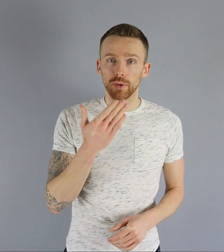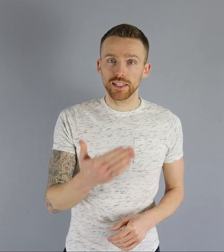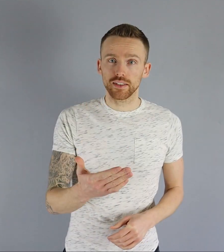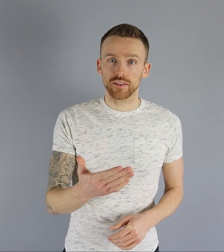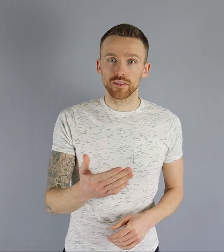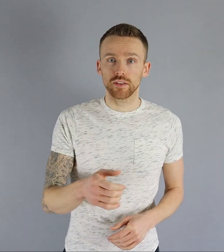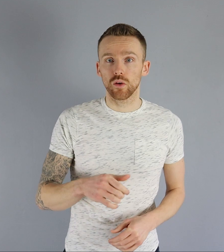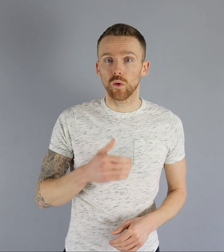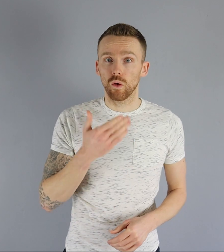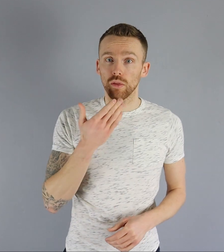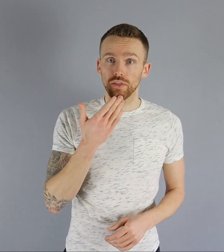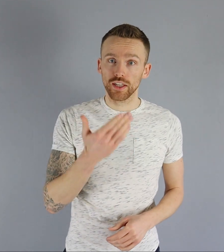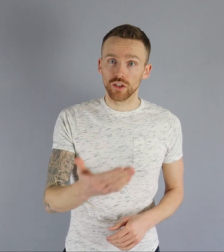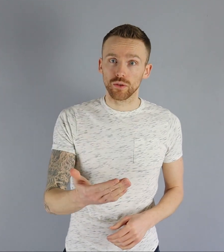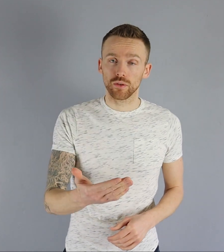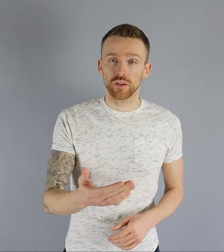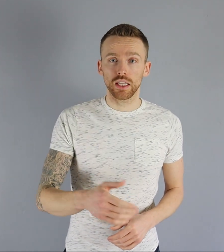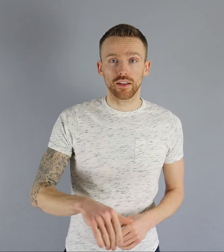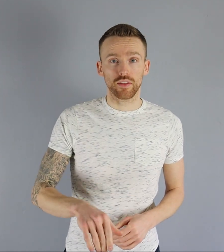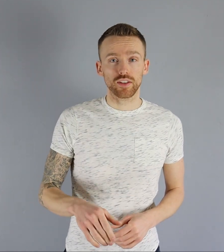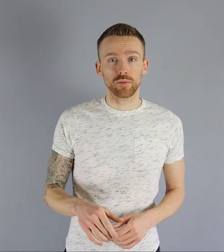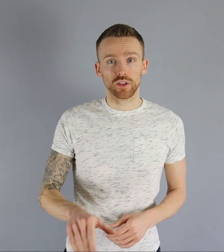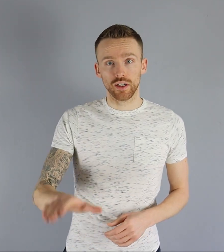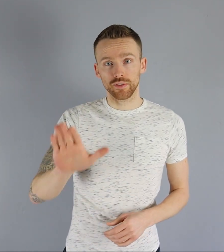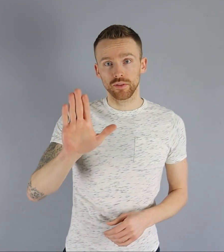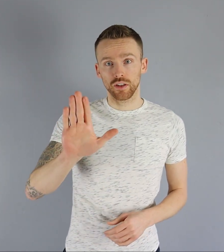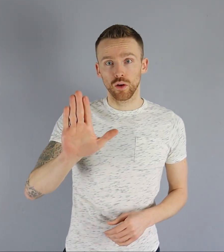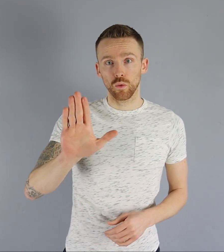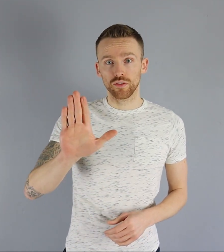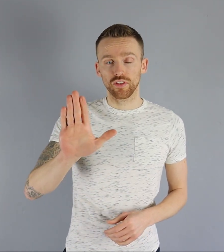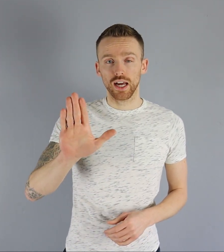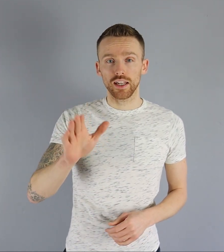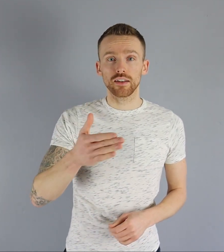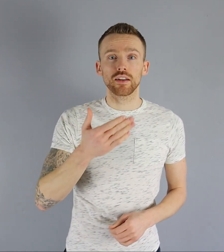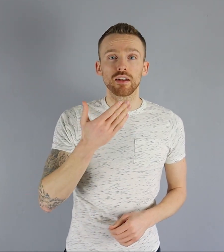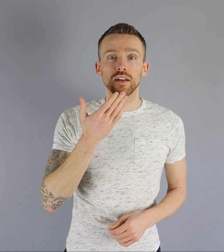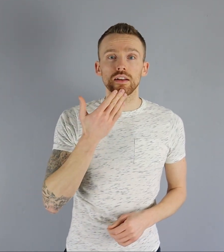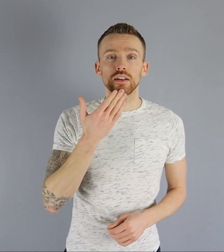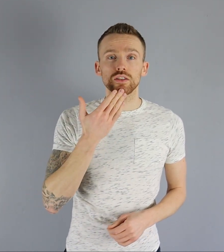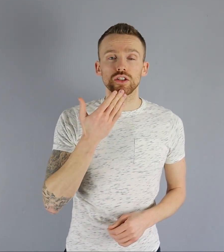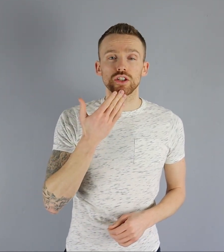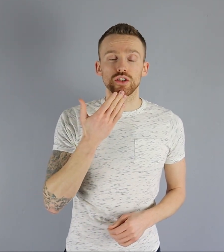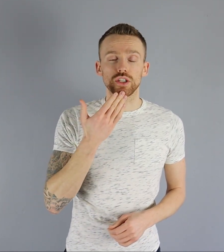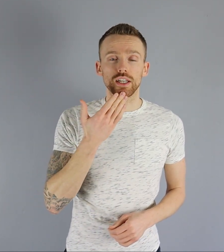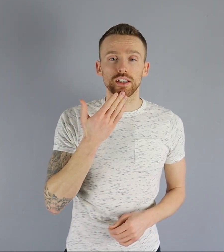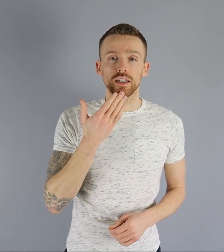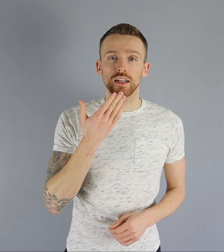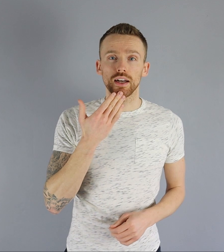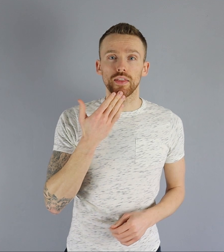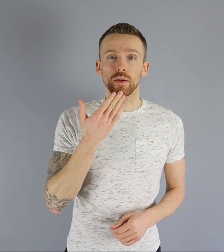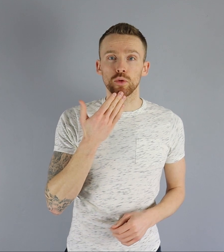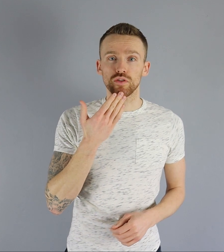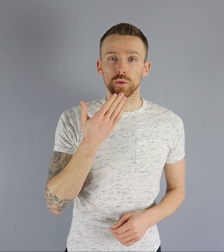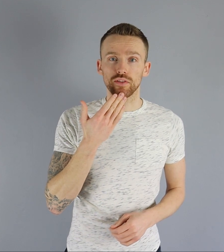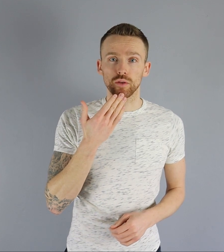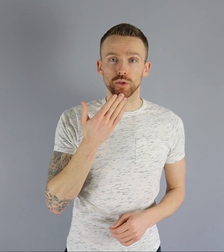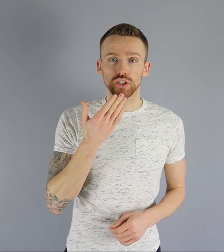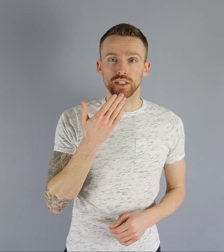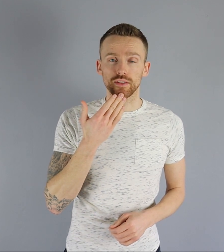Please. Or thank you. They're the same sign. One flat hand touching your chin and then move away from your chin.